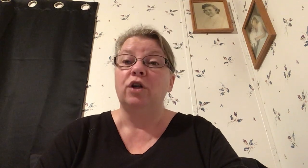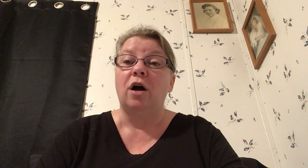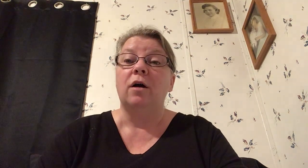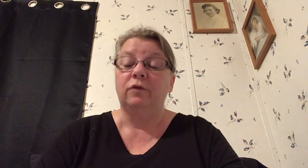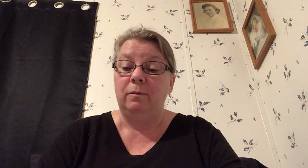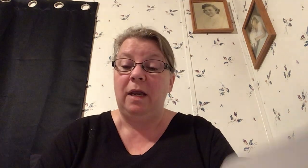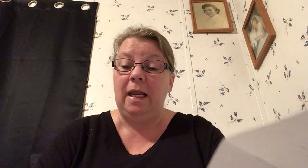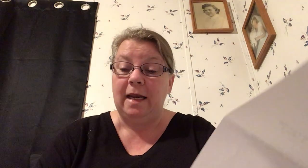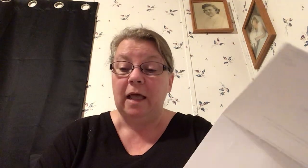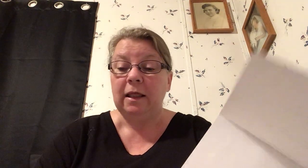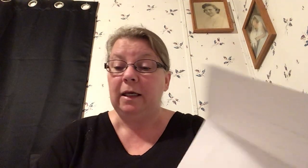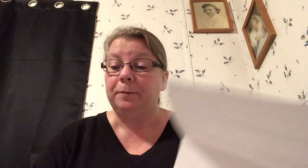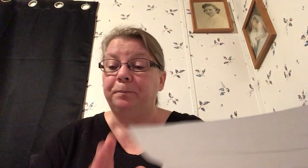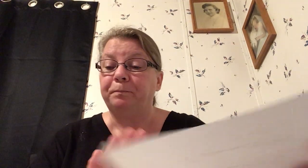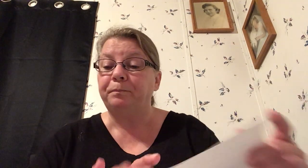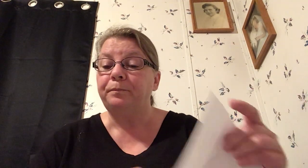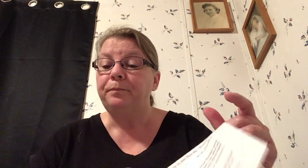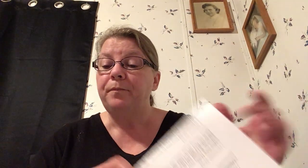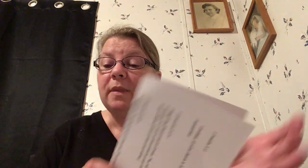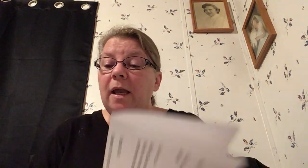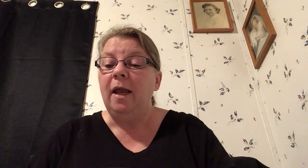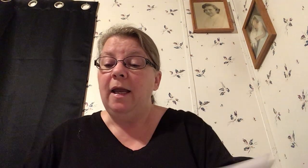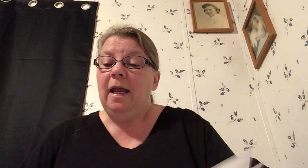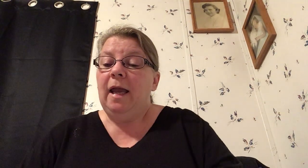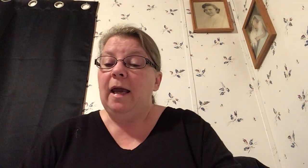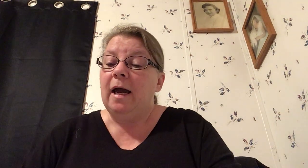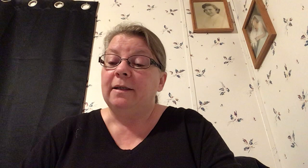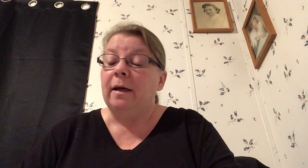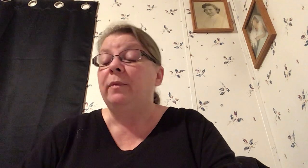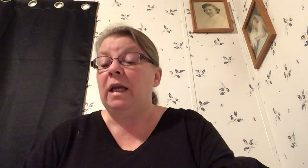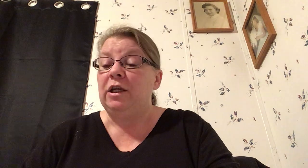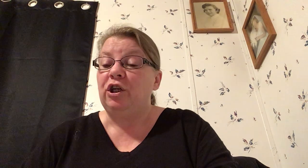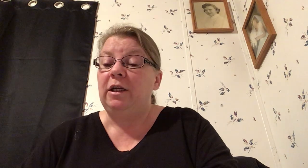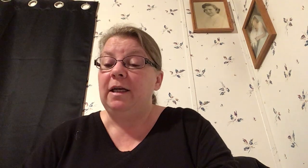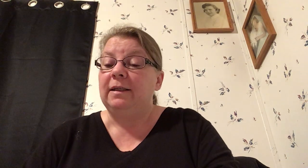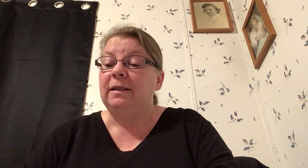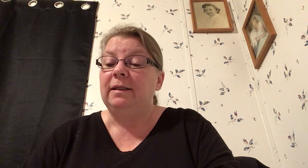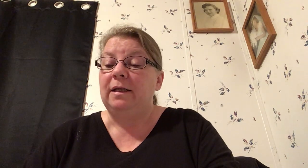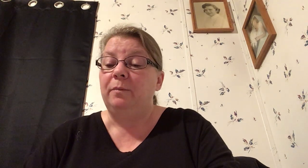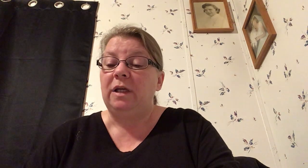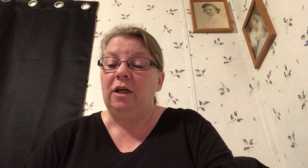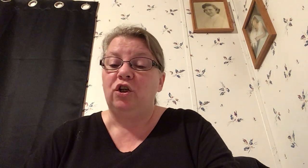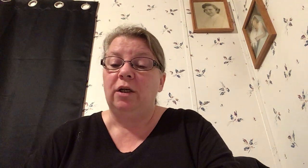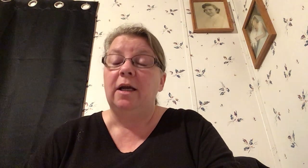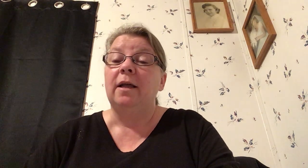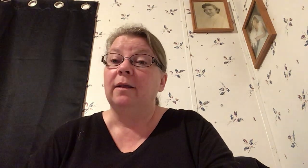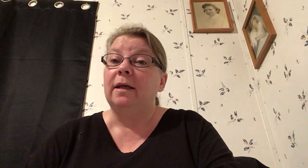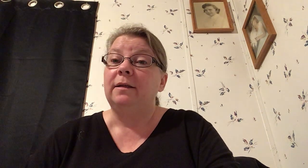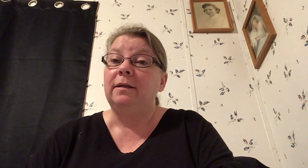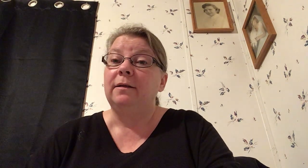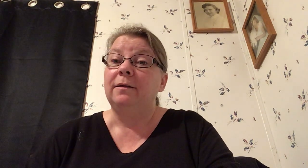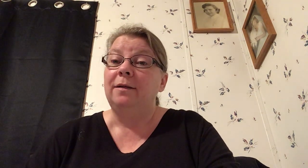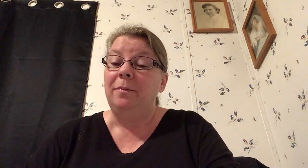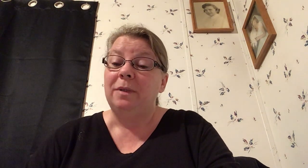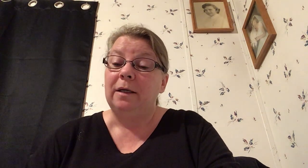costs me nothing a temptation isn't a temptation unless it's tempting